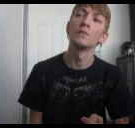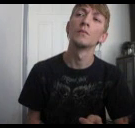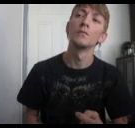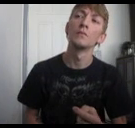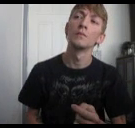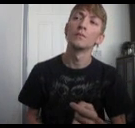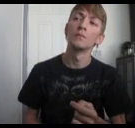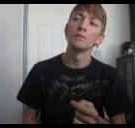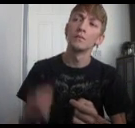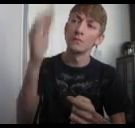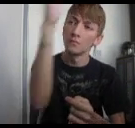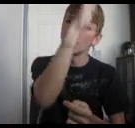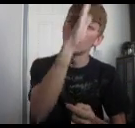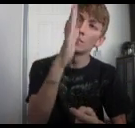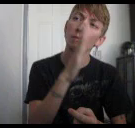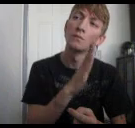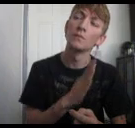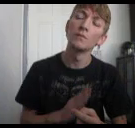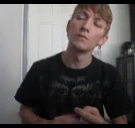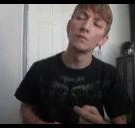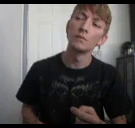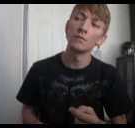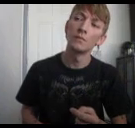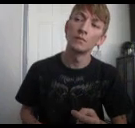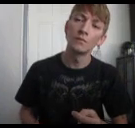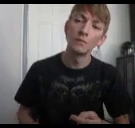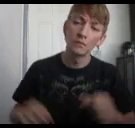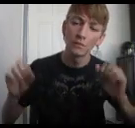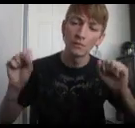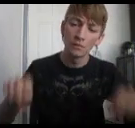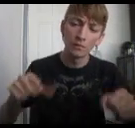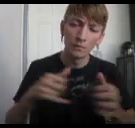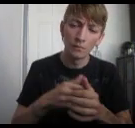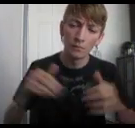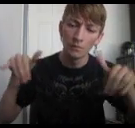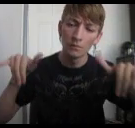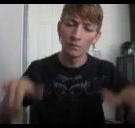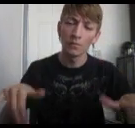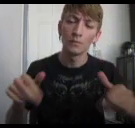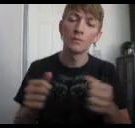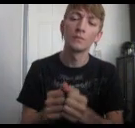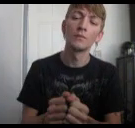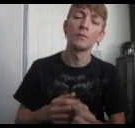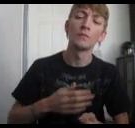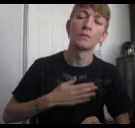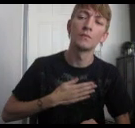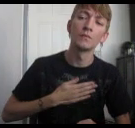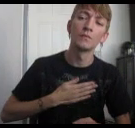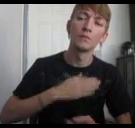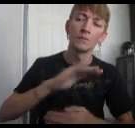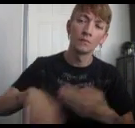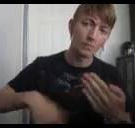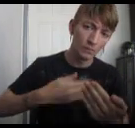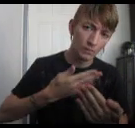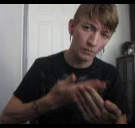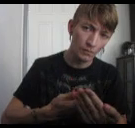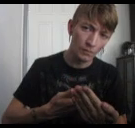Never could it stay with me the whole